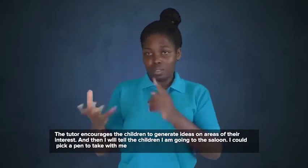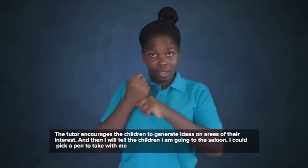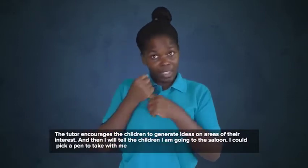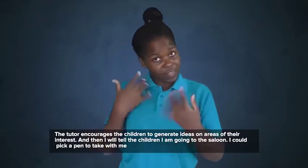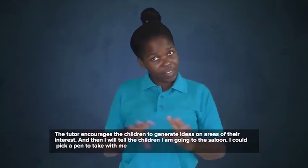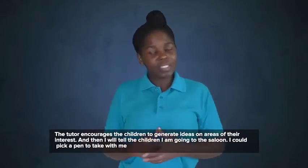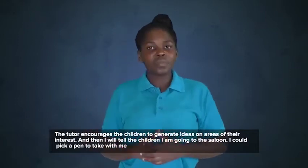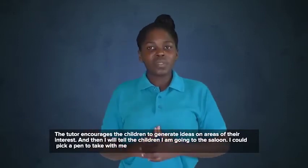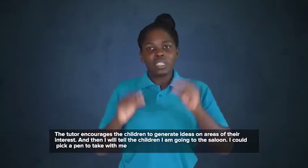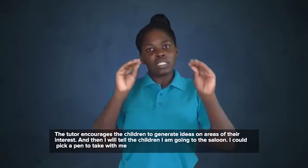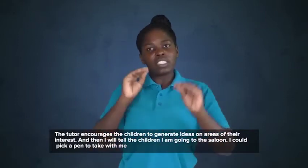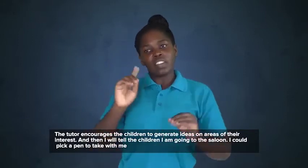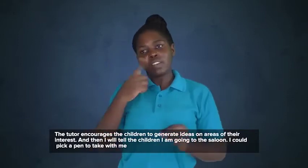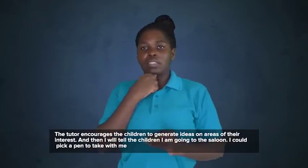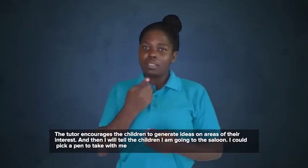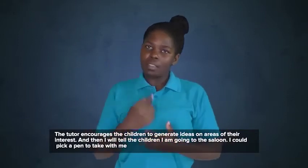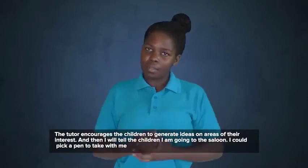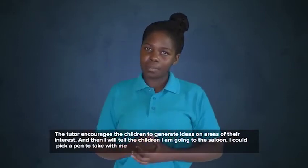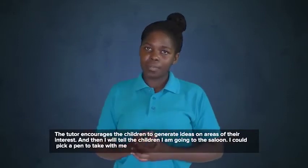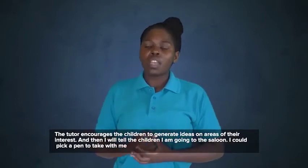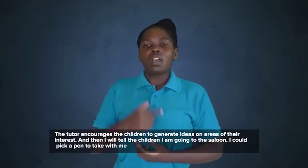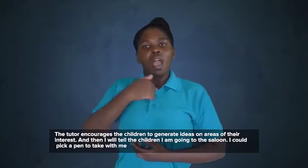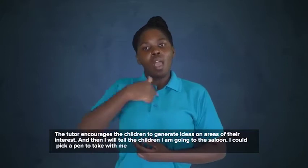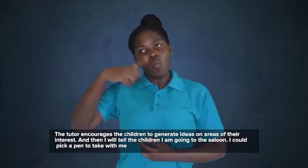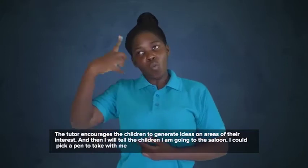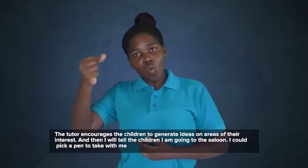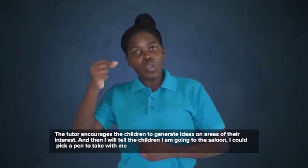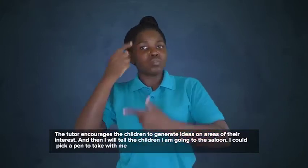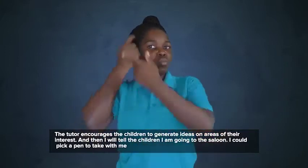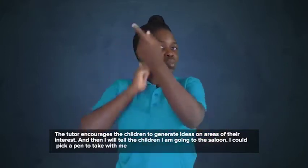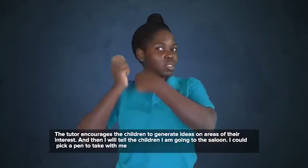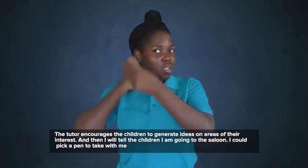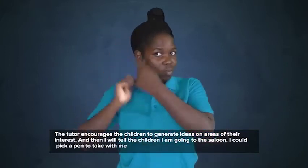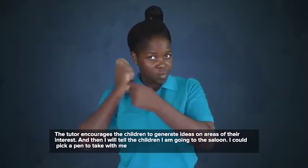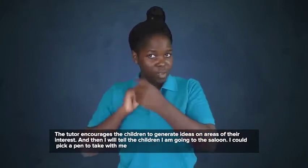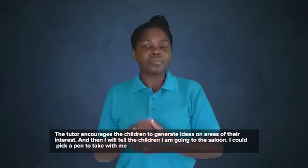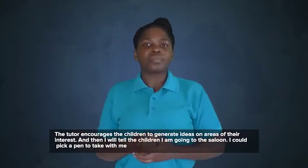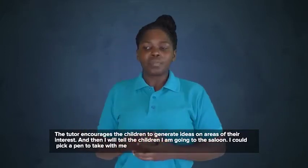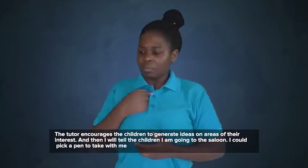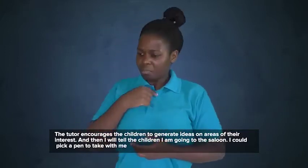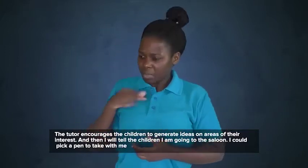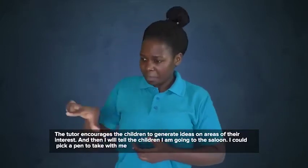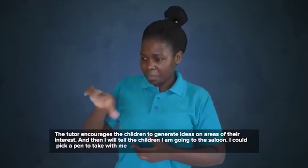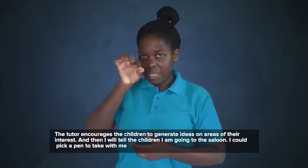And then I'll tell the children, I'm going to the salon. I could pick a pen and take with me.